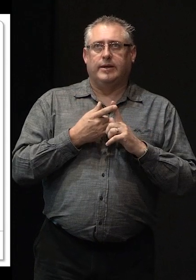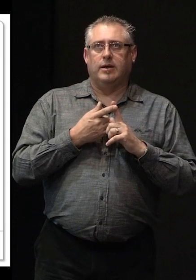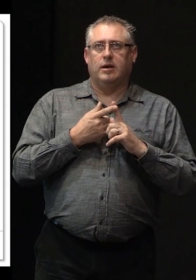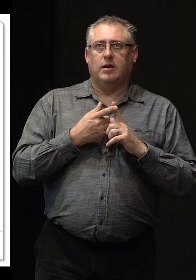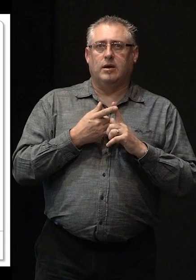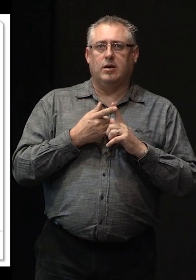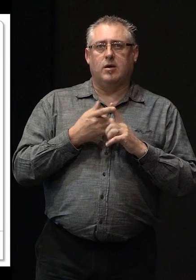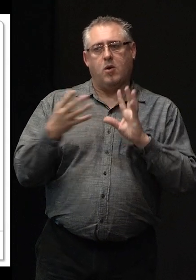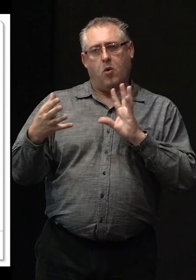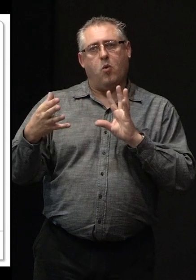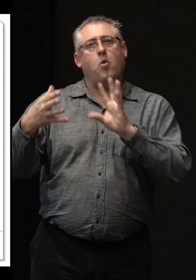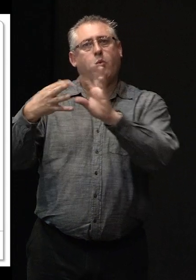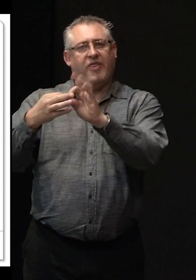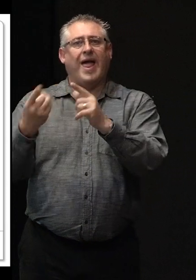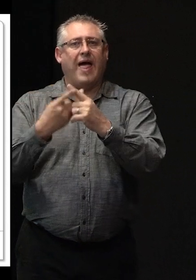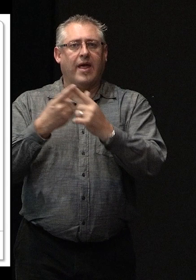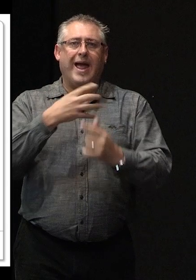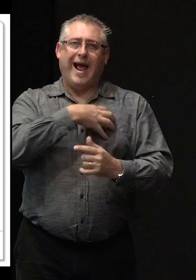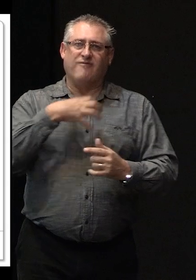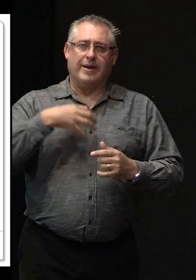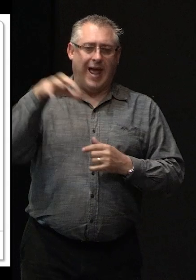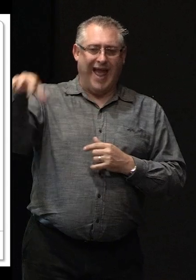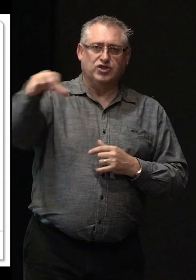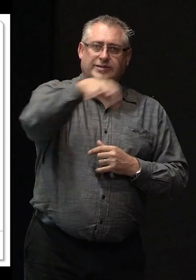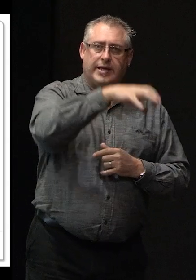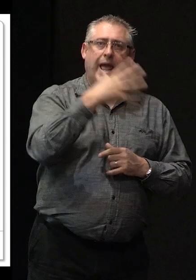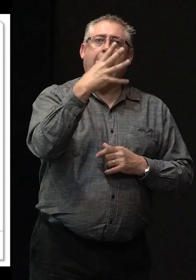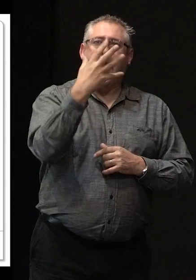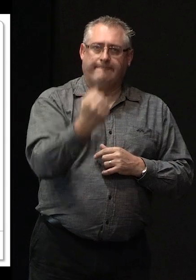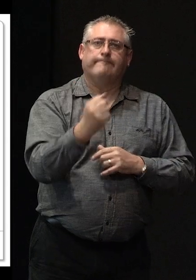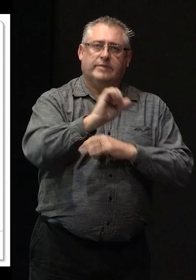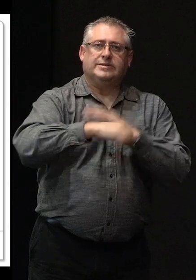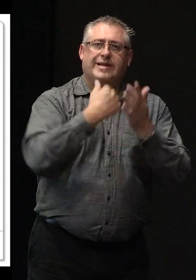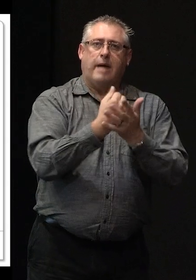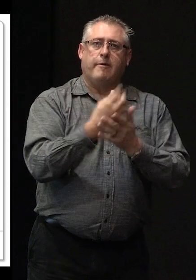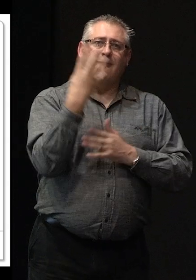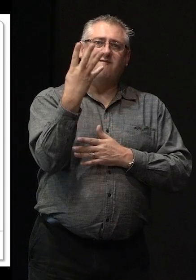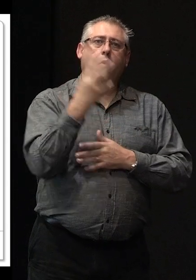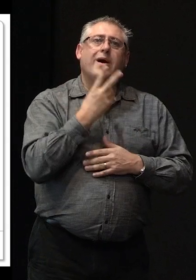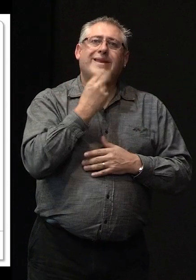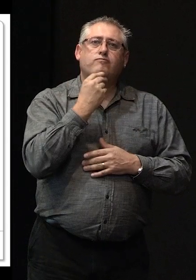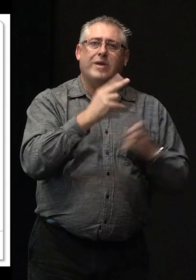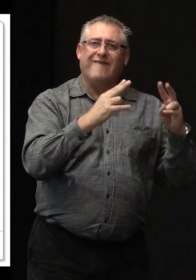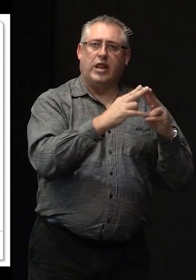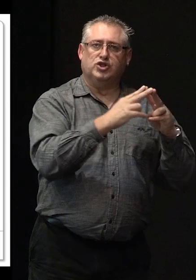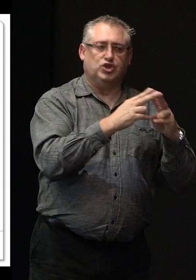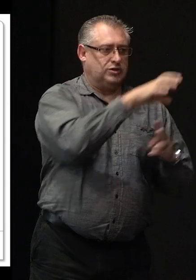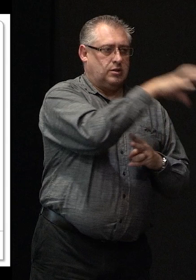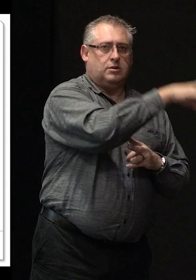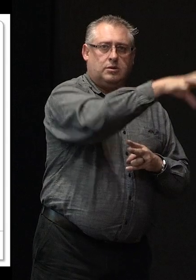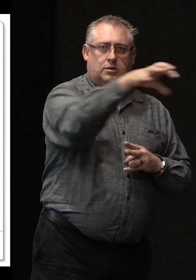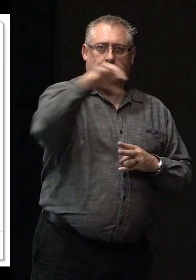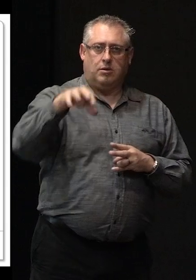in conjunction with other government agencies have actually set up four temporary villages three of them in